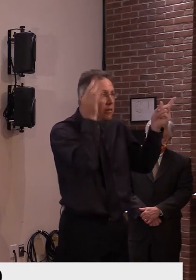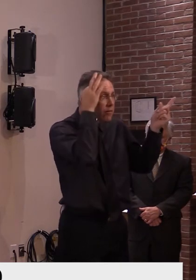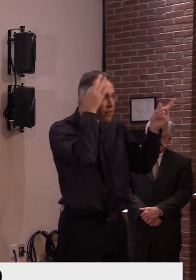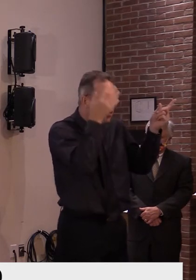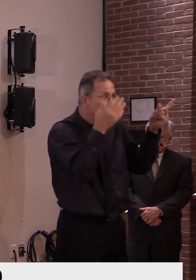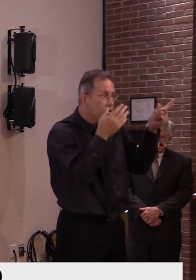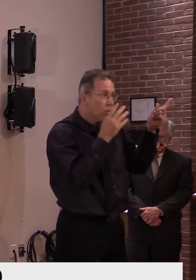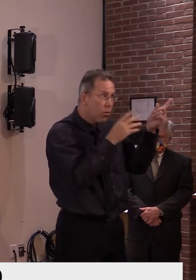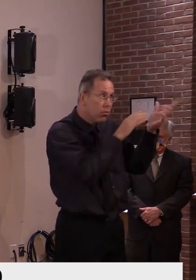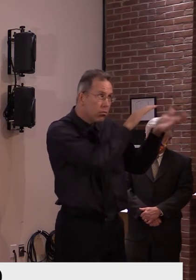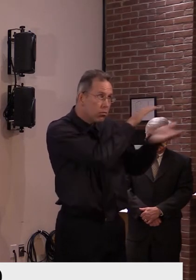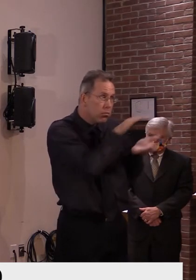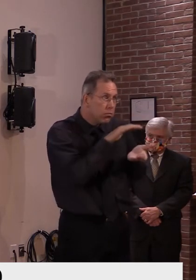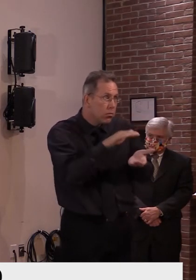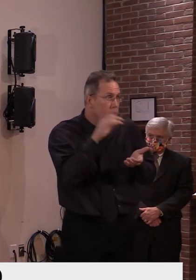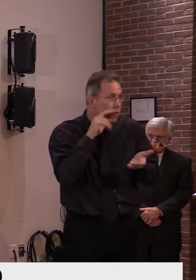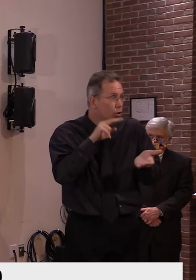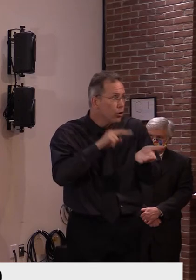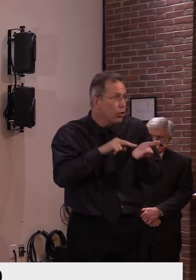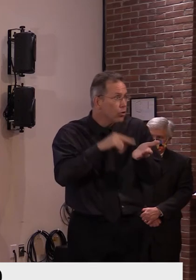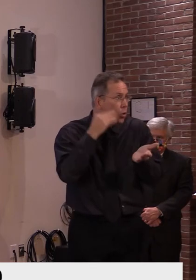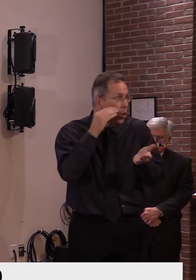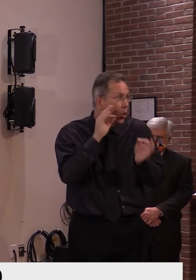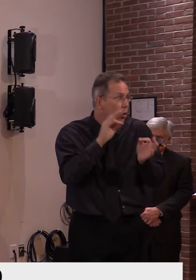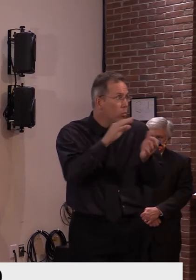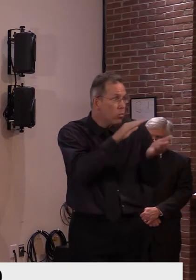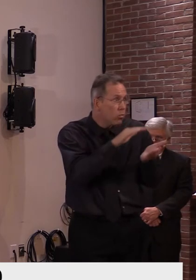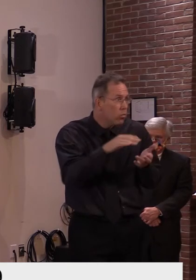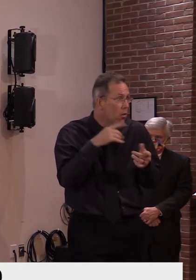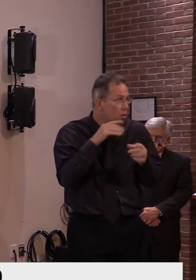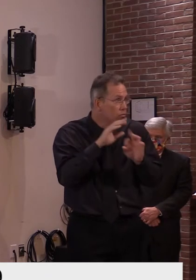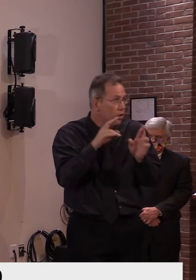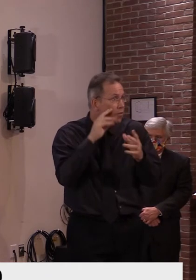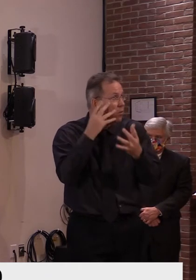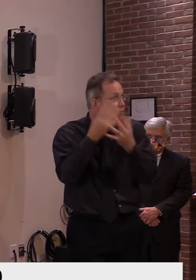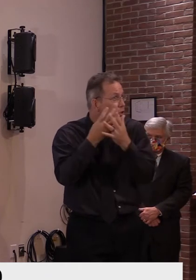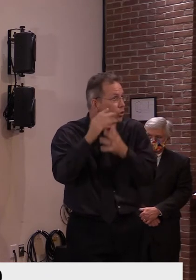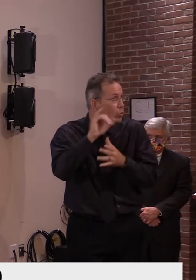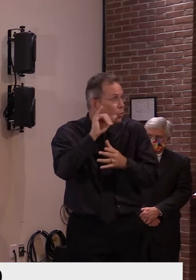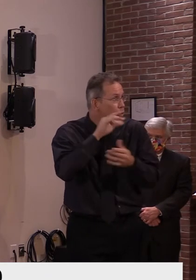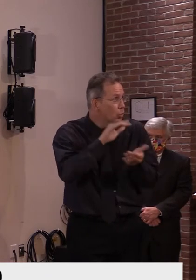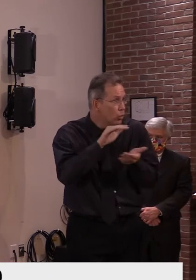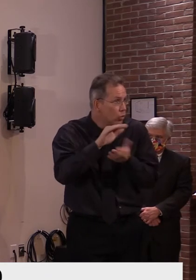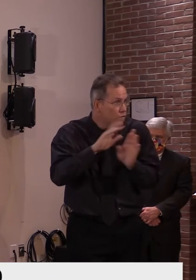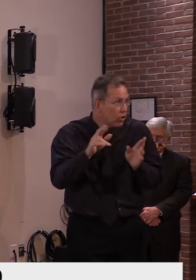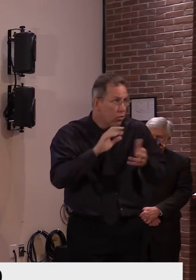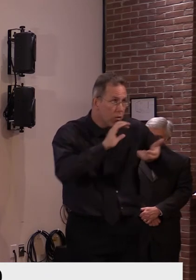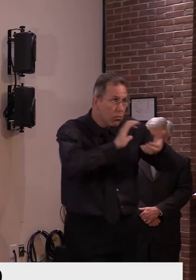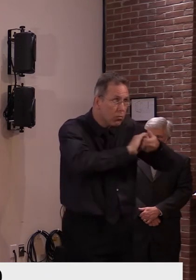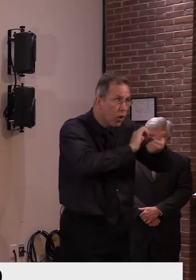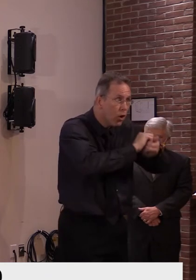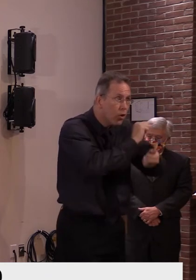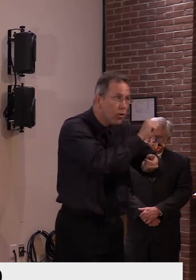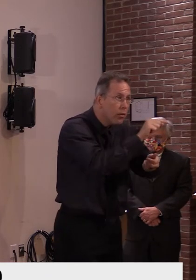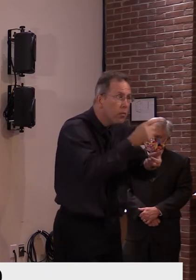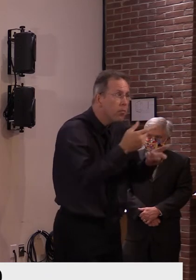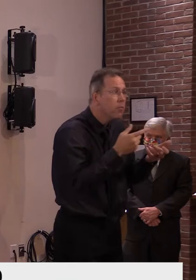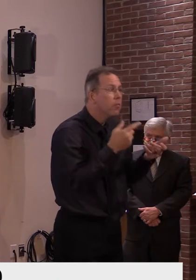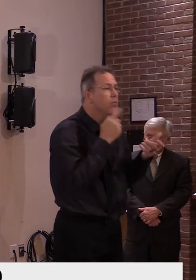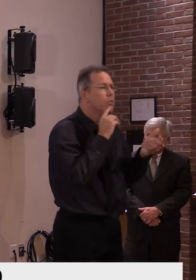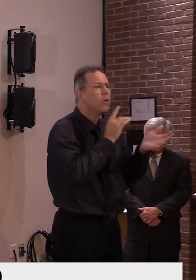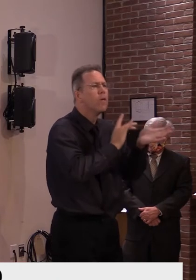and their partnership with, uh, two of the national firms as well, national pharmacies. Uh, so,